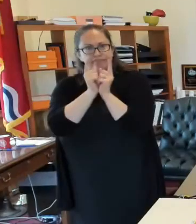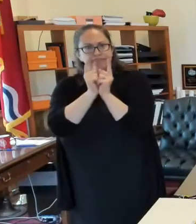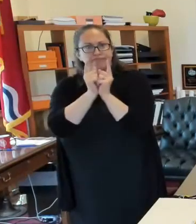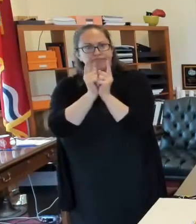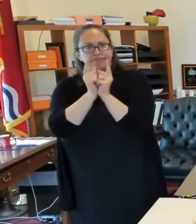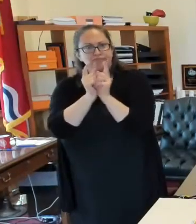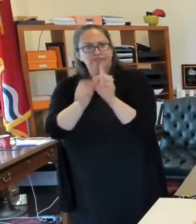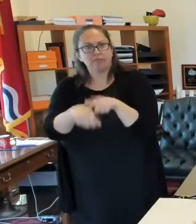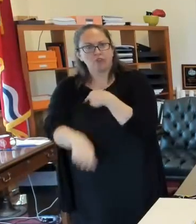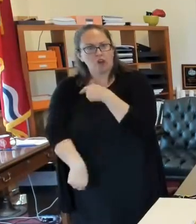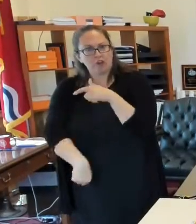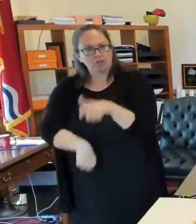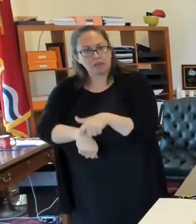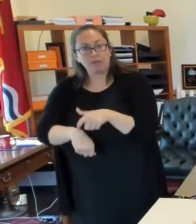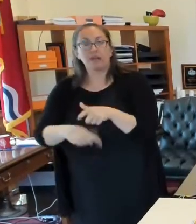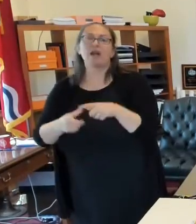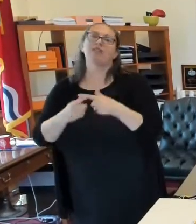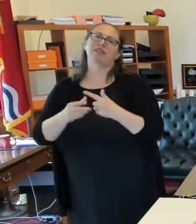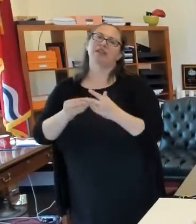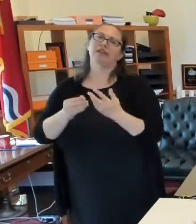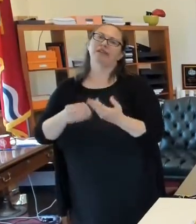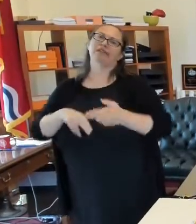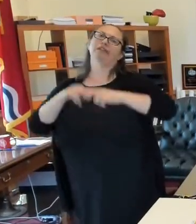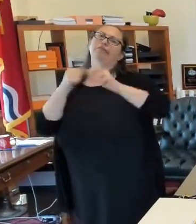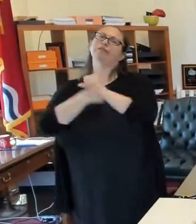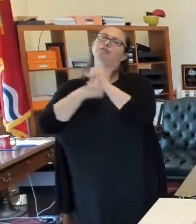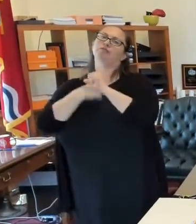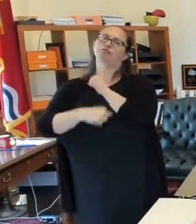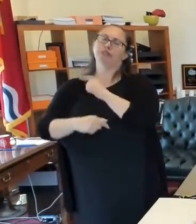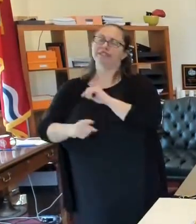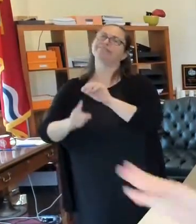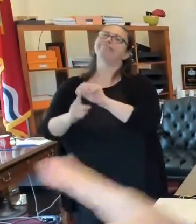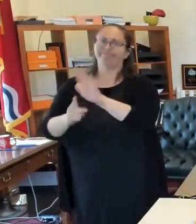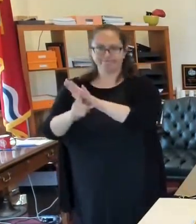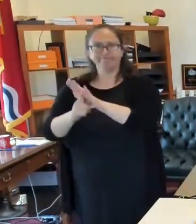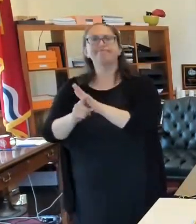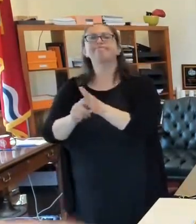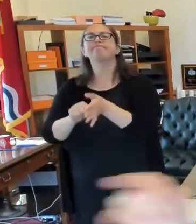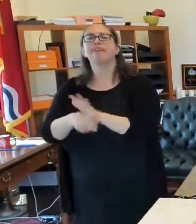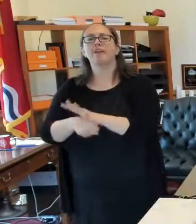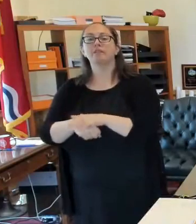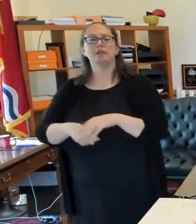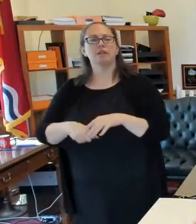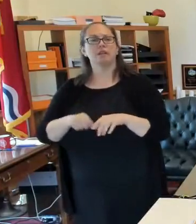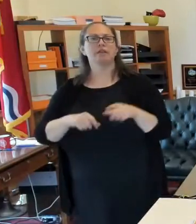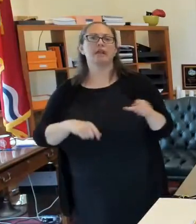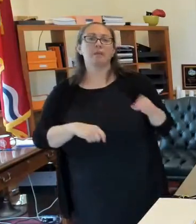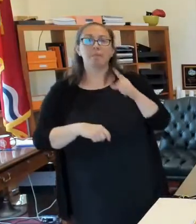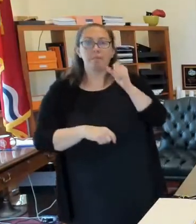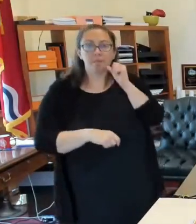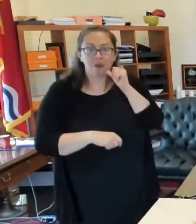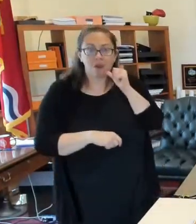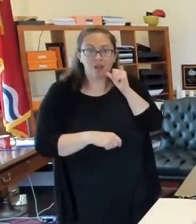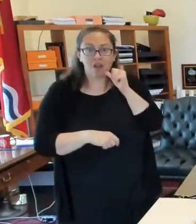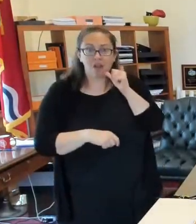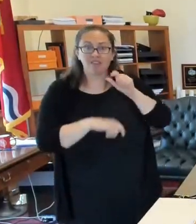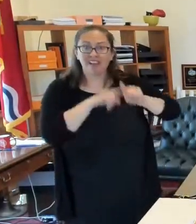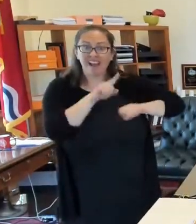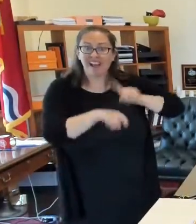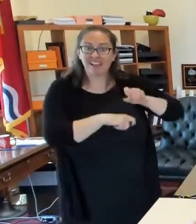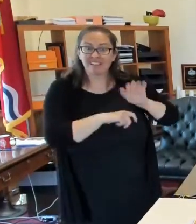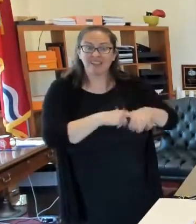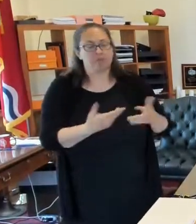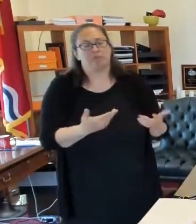chance of having contracted the virus. So, they don't do that at bars, even though that might be where someone